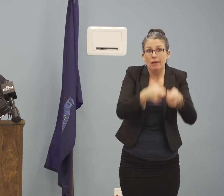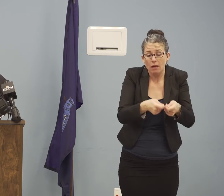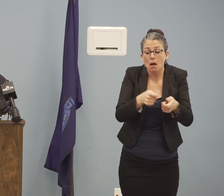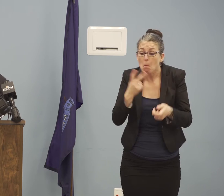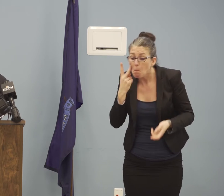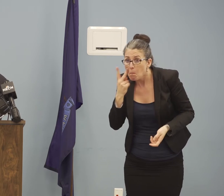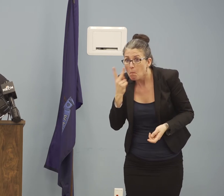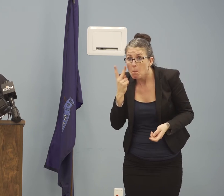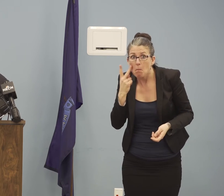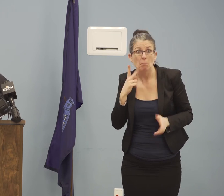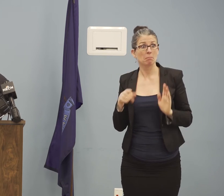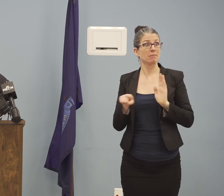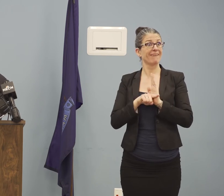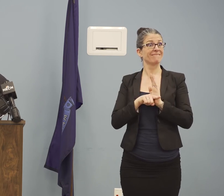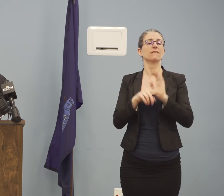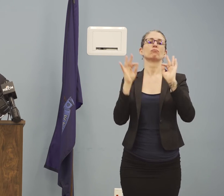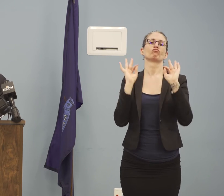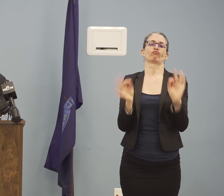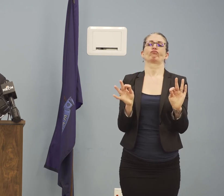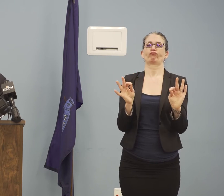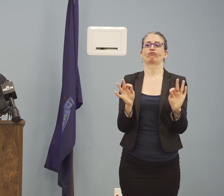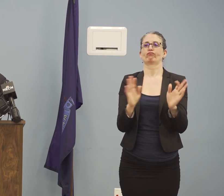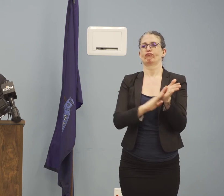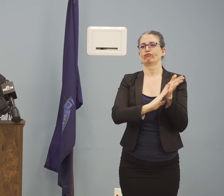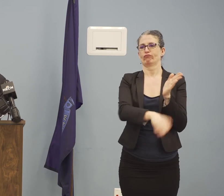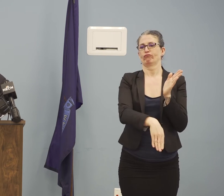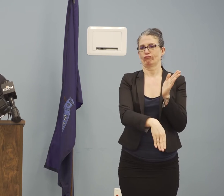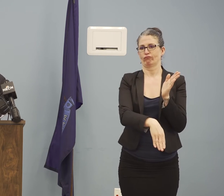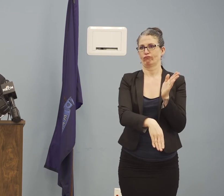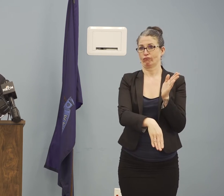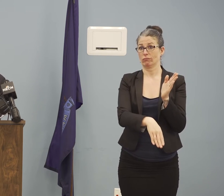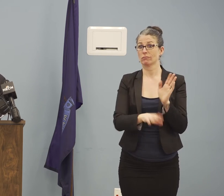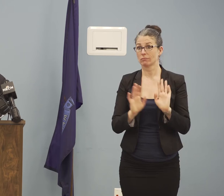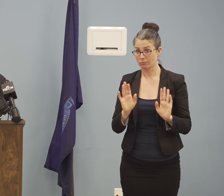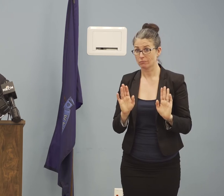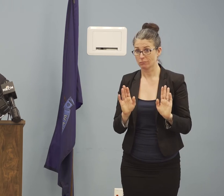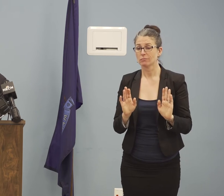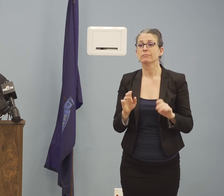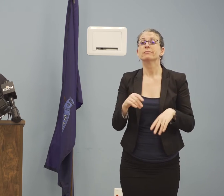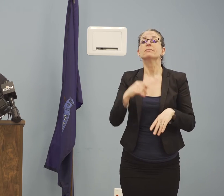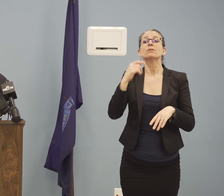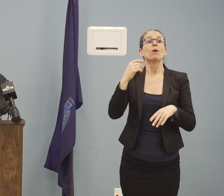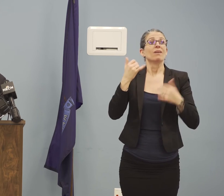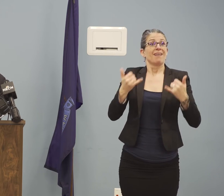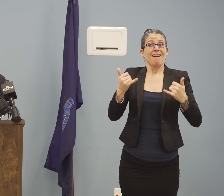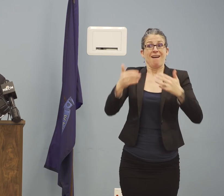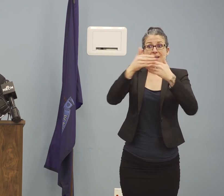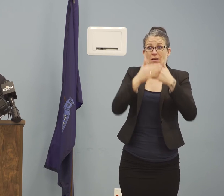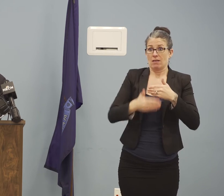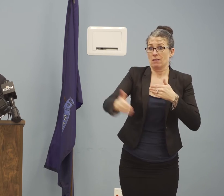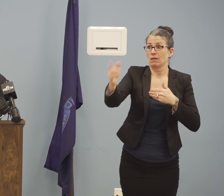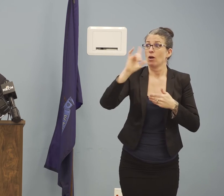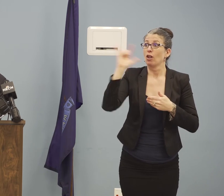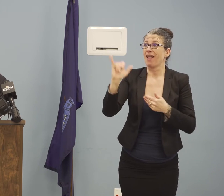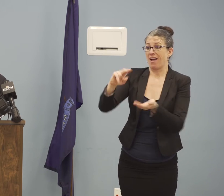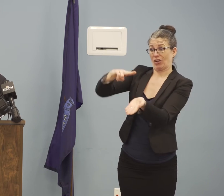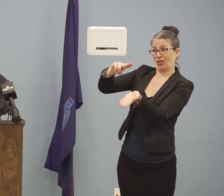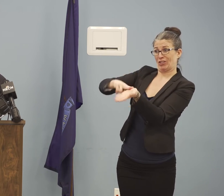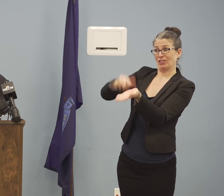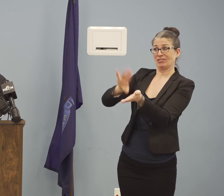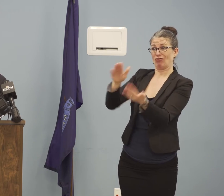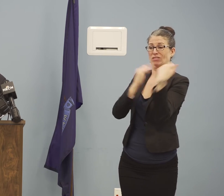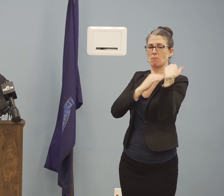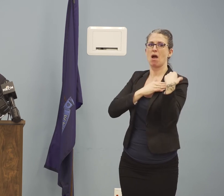the deployment of public health nurses are somewhat fluid. It depends on how the situation evolves. And that's why we're not sure